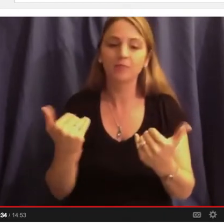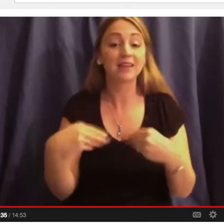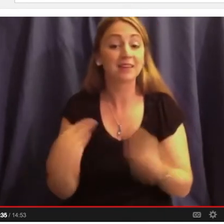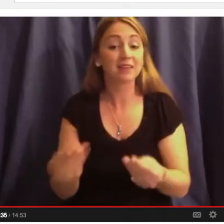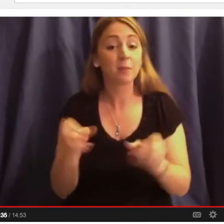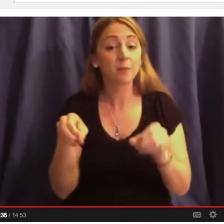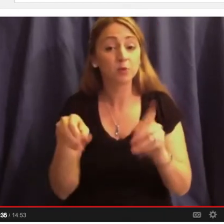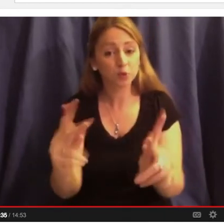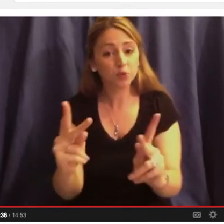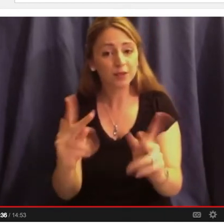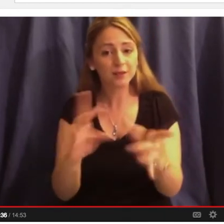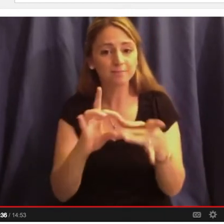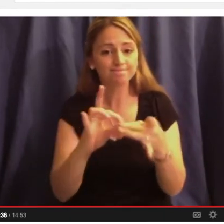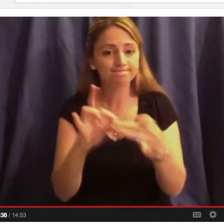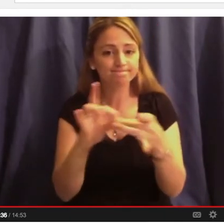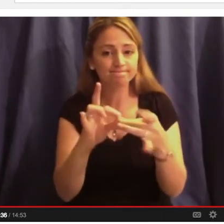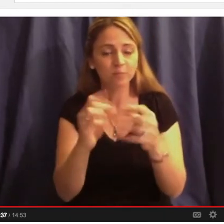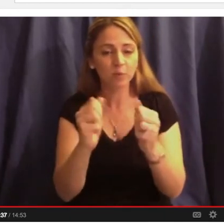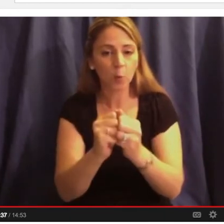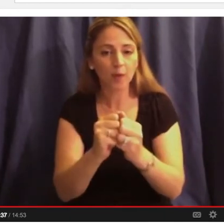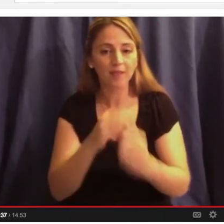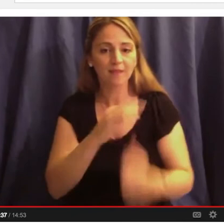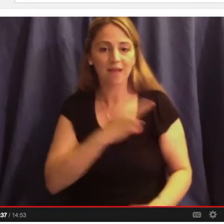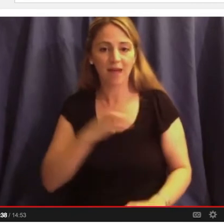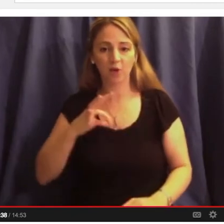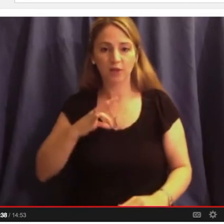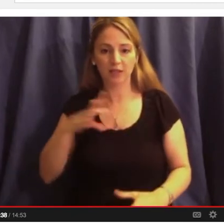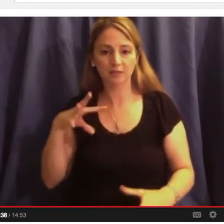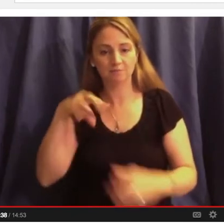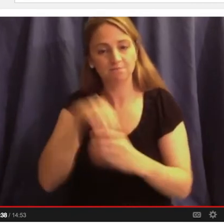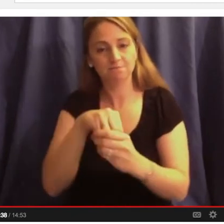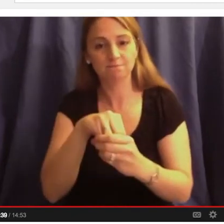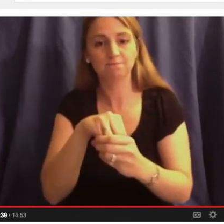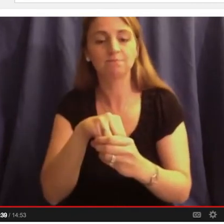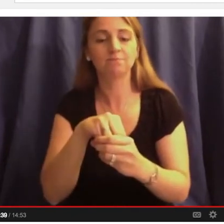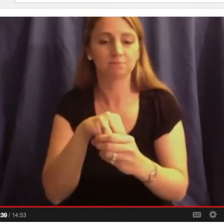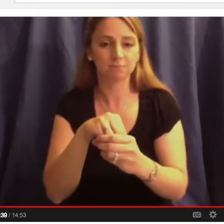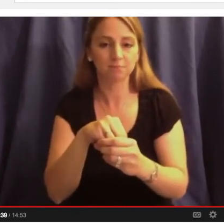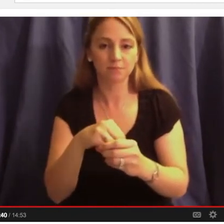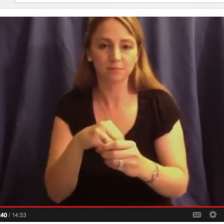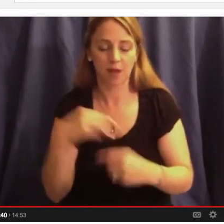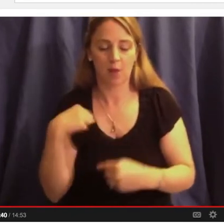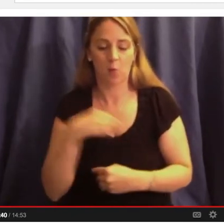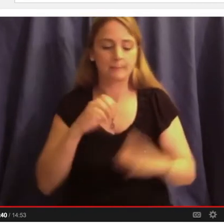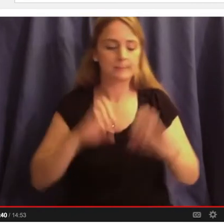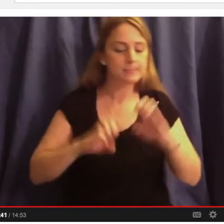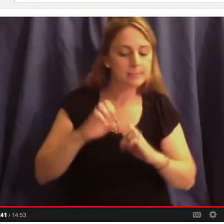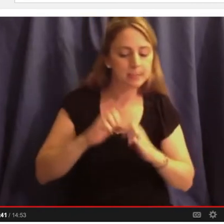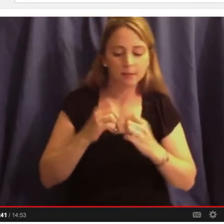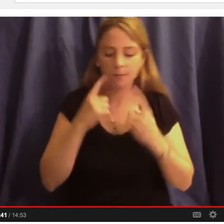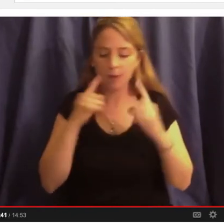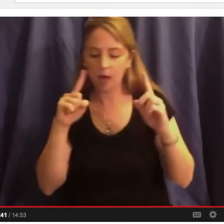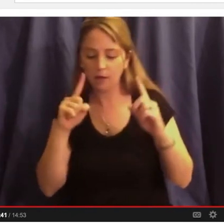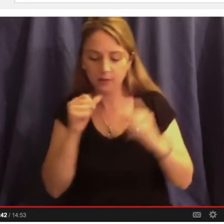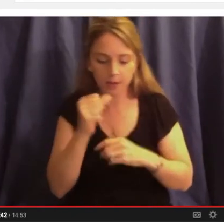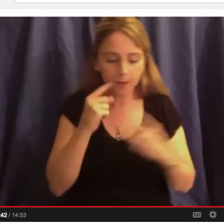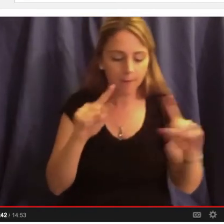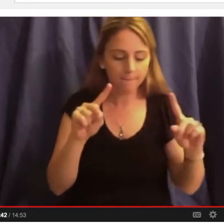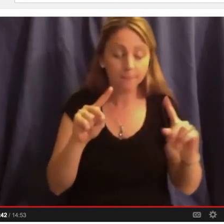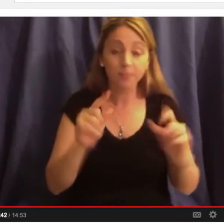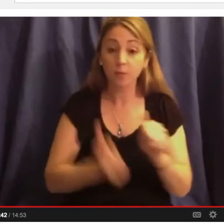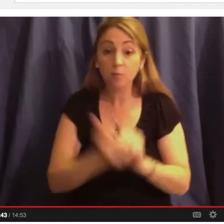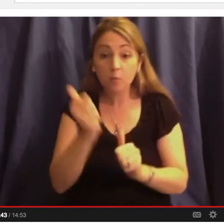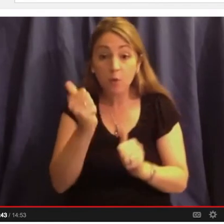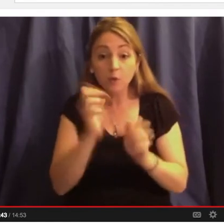giving them a chance to build that community with faculty, pulling them into the work. and are assessing what works and what does not work. Most important,